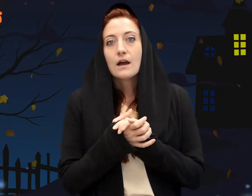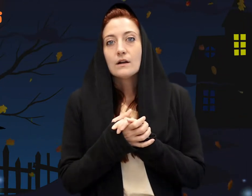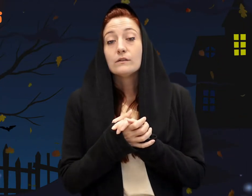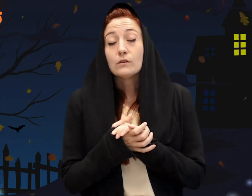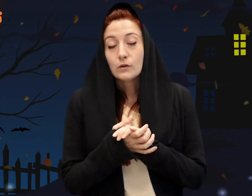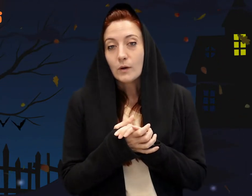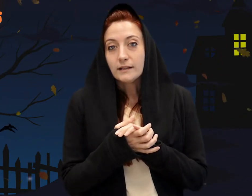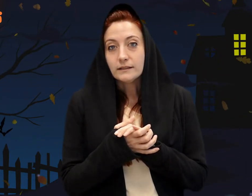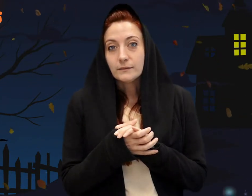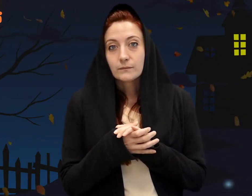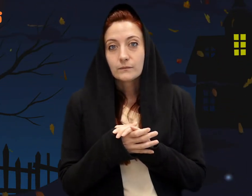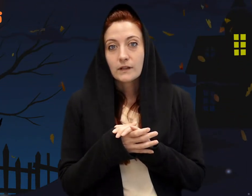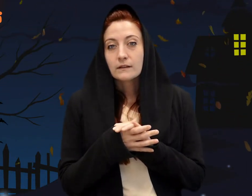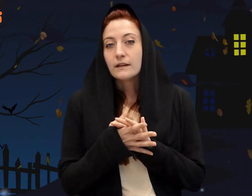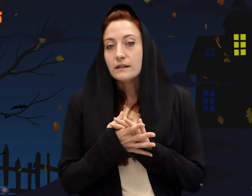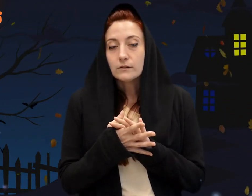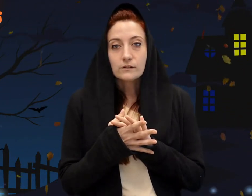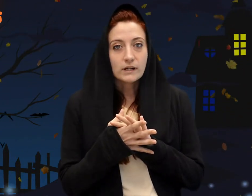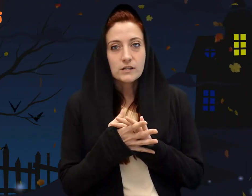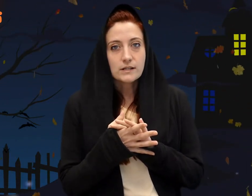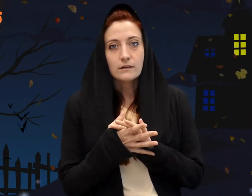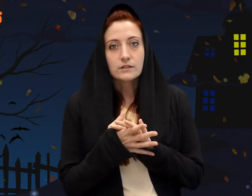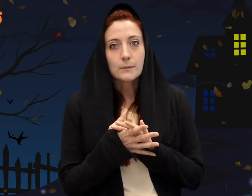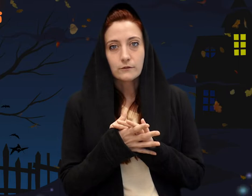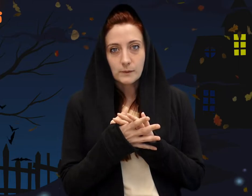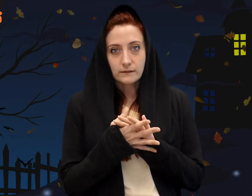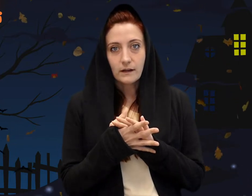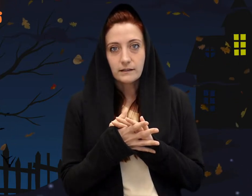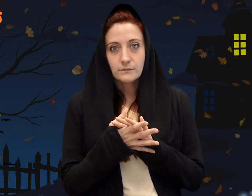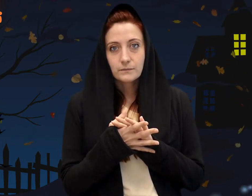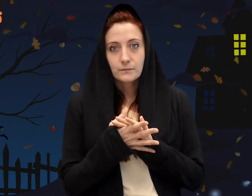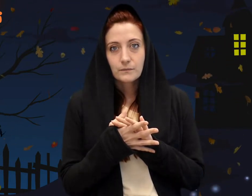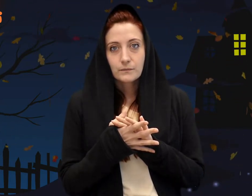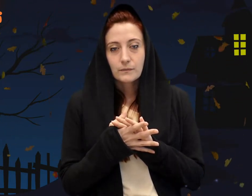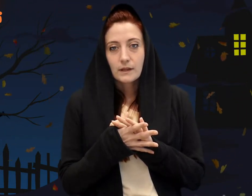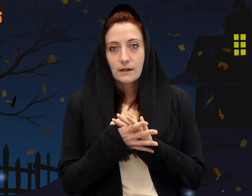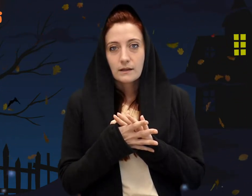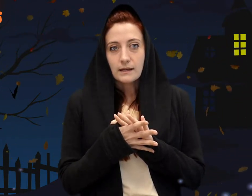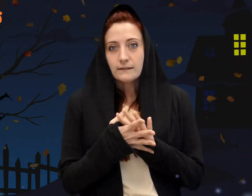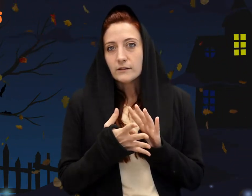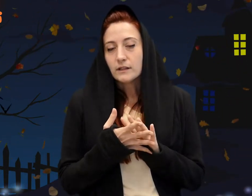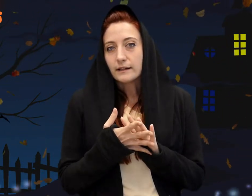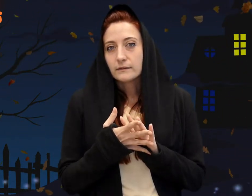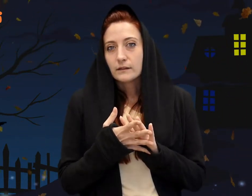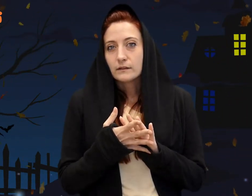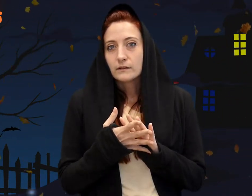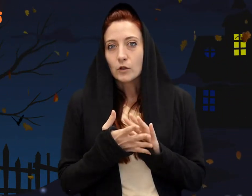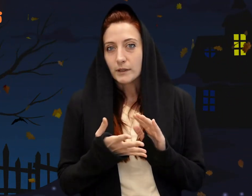So quietly that they could hear a strange sound coming from inside. It sounded like salt.